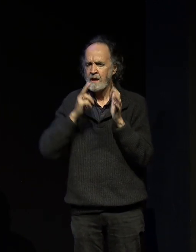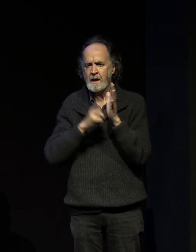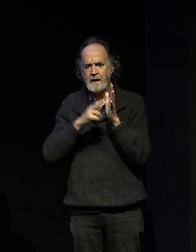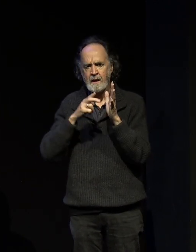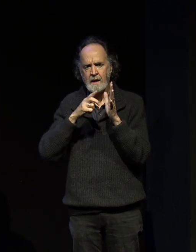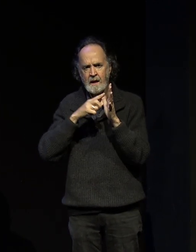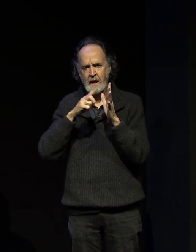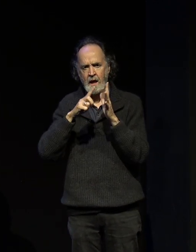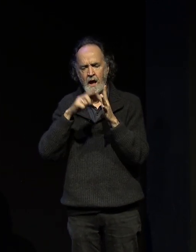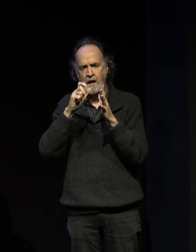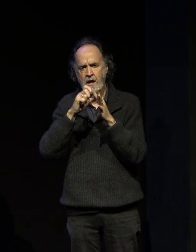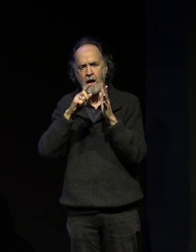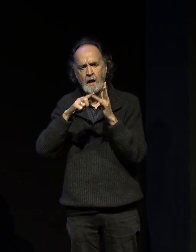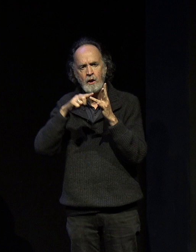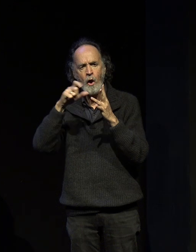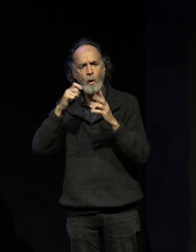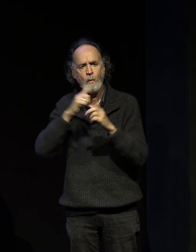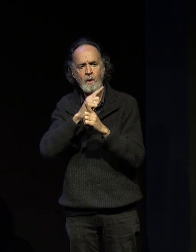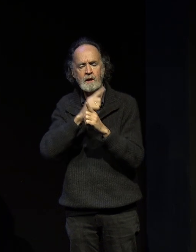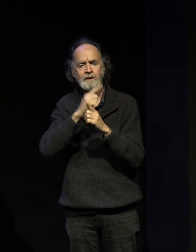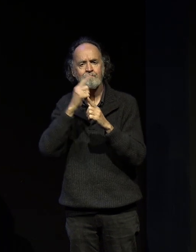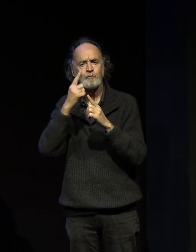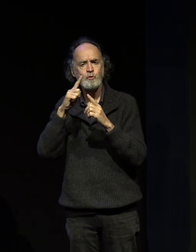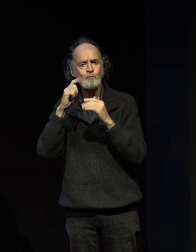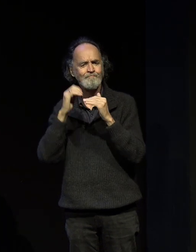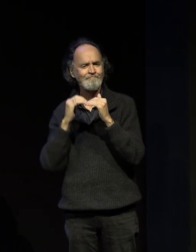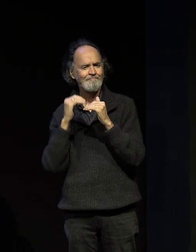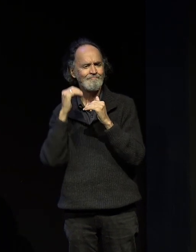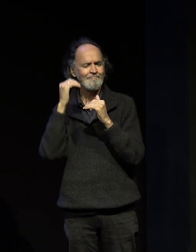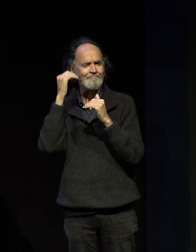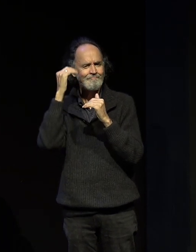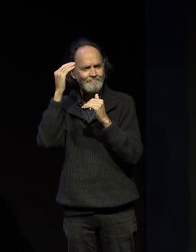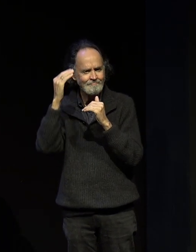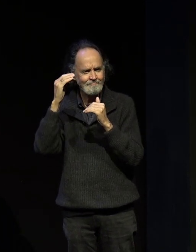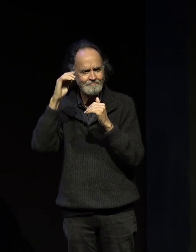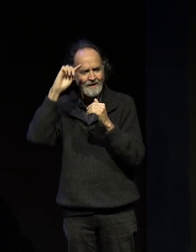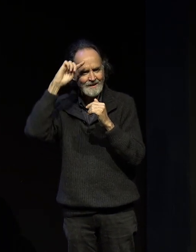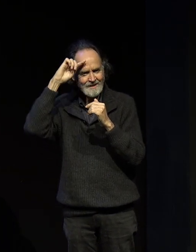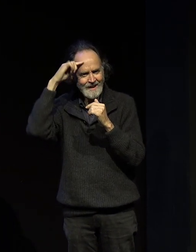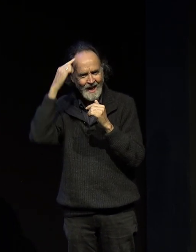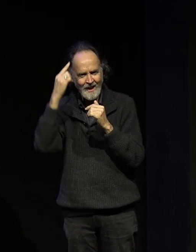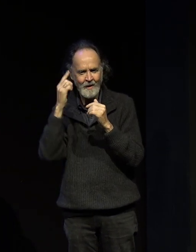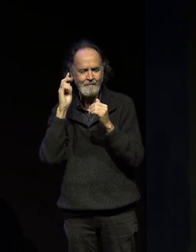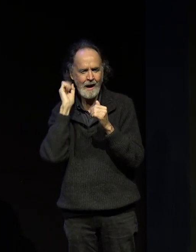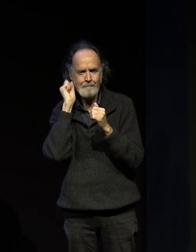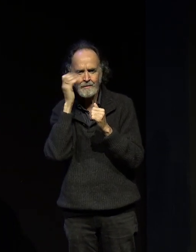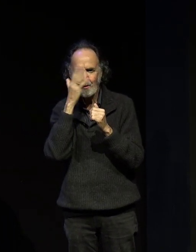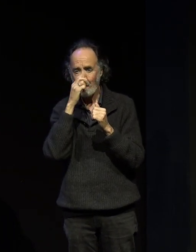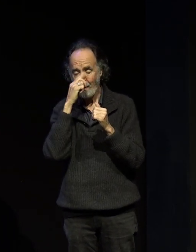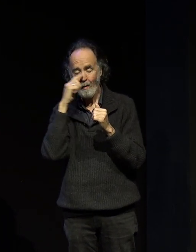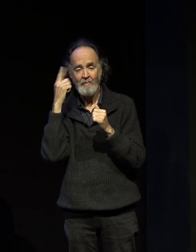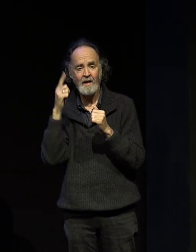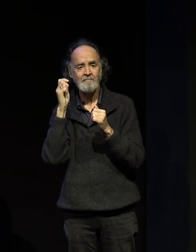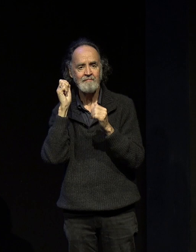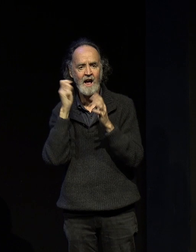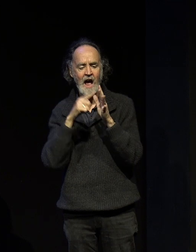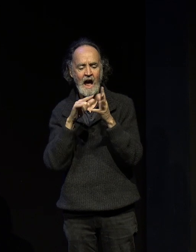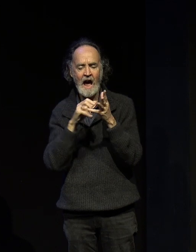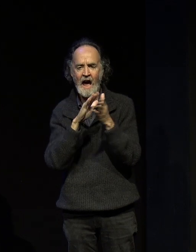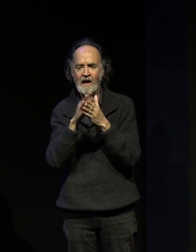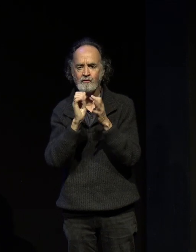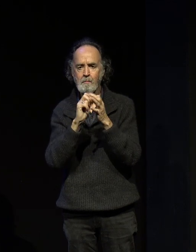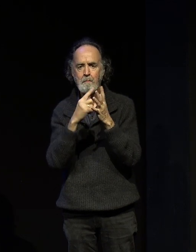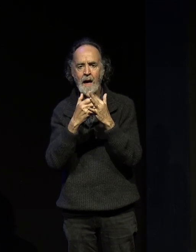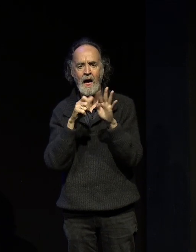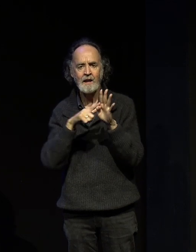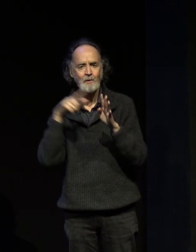thought just a lifting of the profile of the week and then to have that culminate with Ash Barty's win at Wimbledon was just fantastic. So welcome to all of